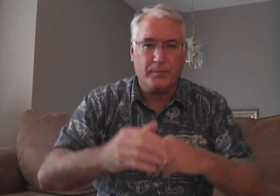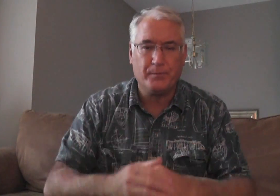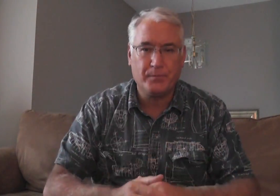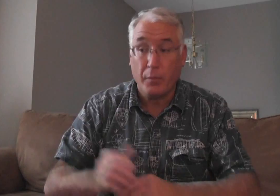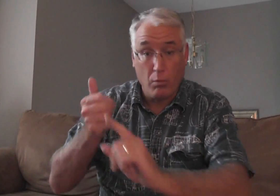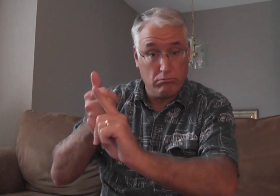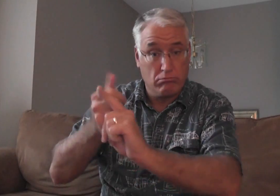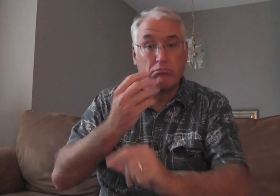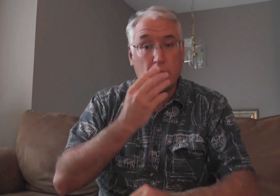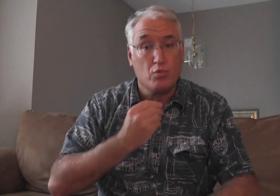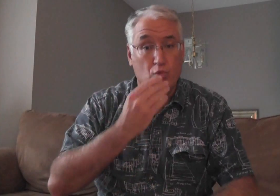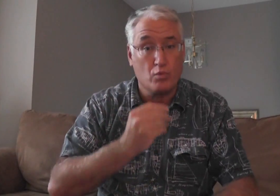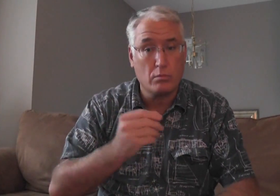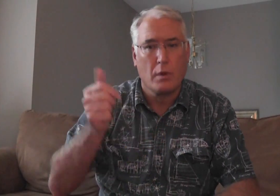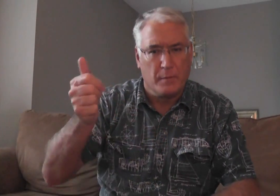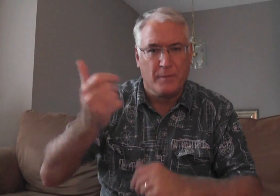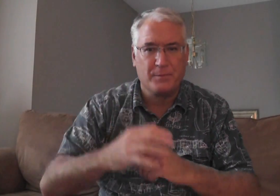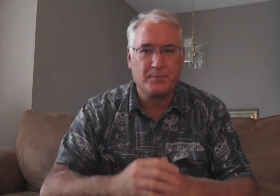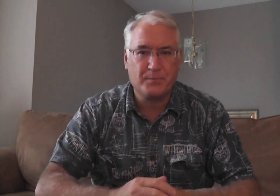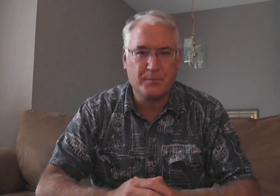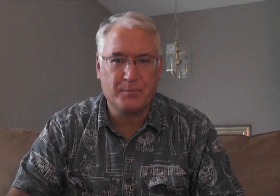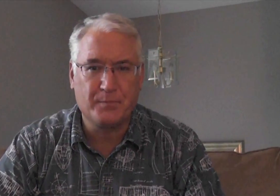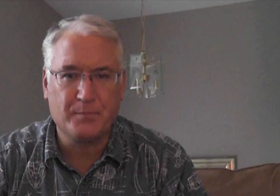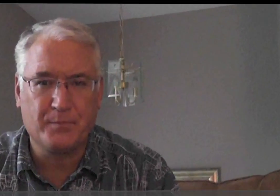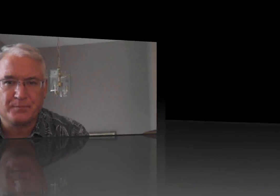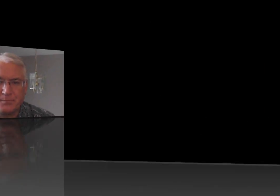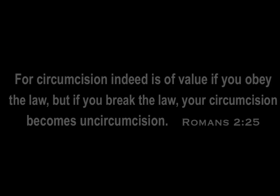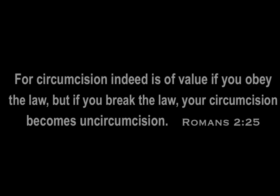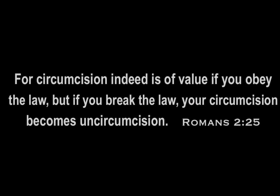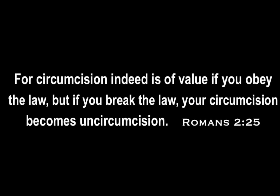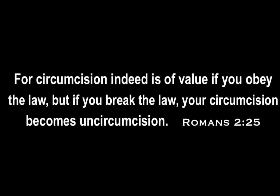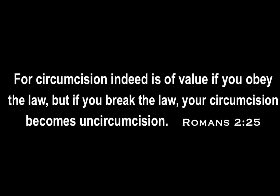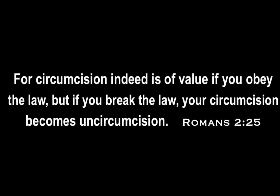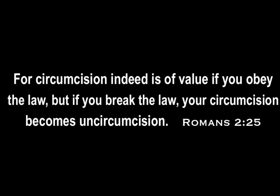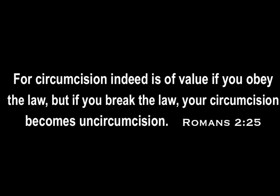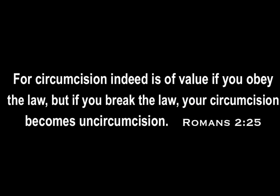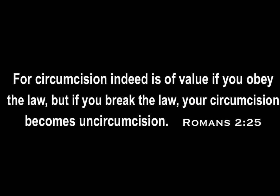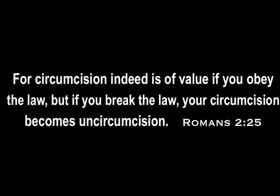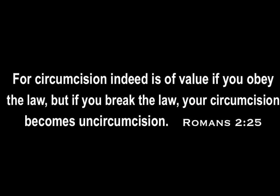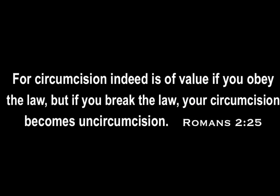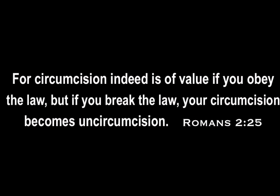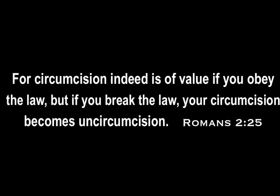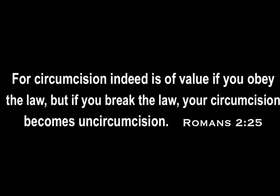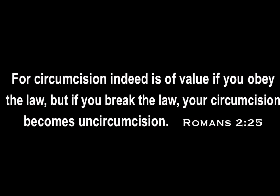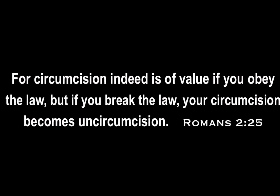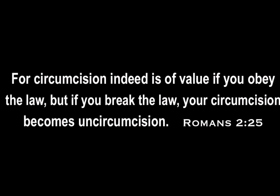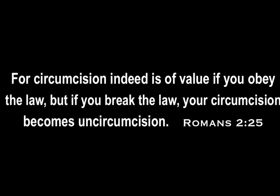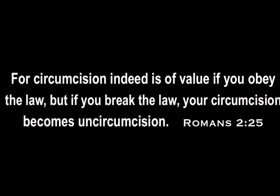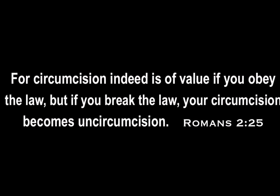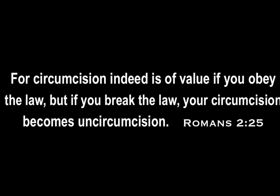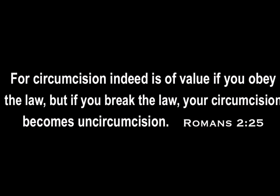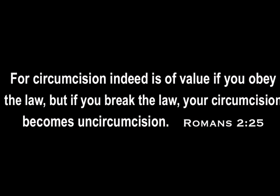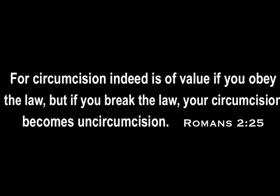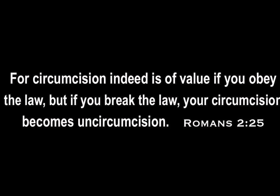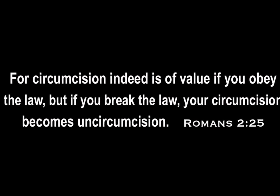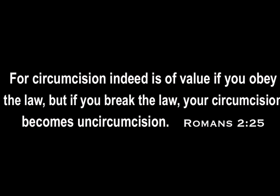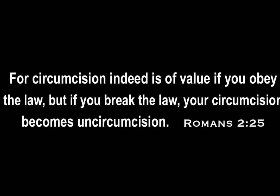Jewish Christians. Remember, Paul himself was Jewish. For circumcision indeed is of value if you obey the law.